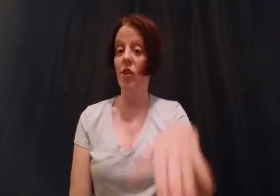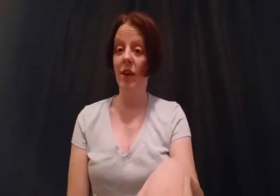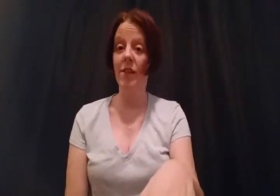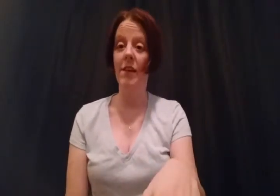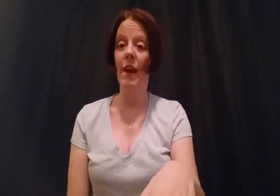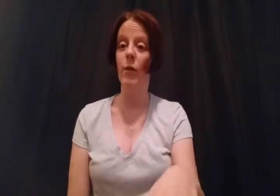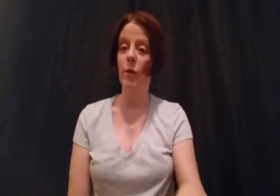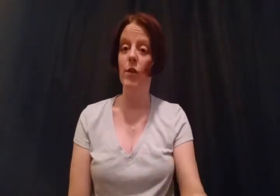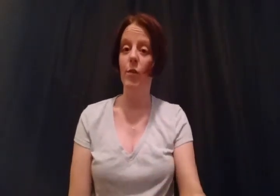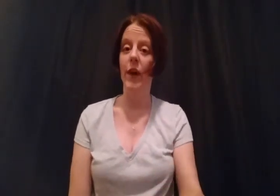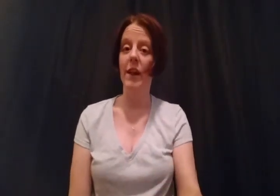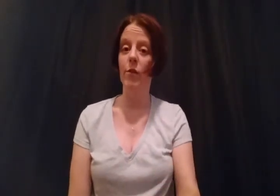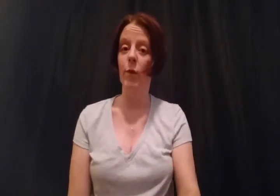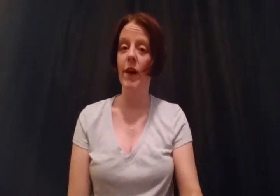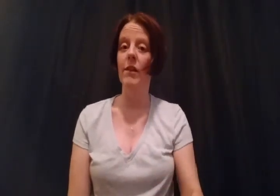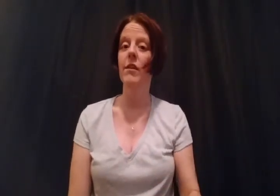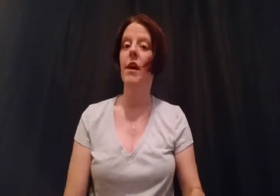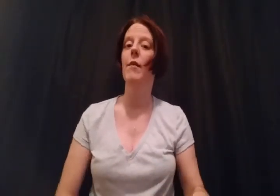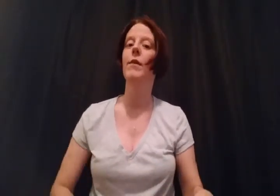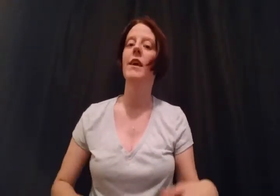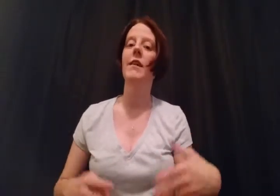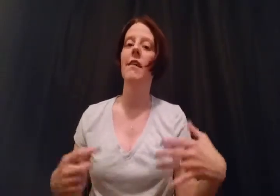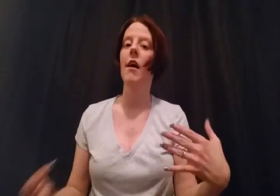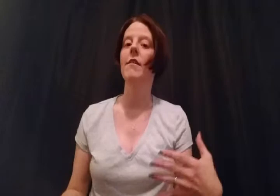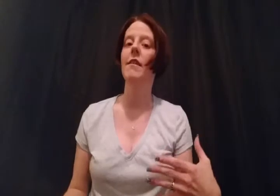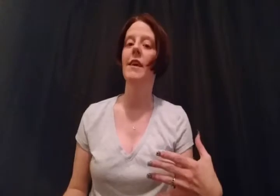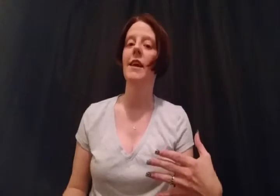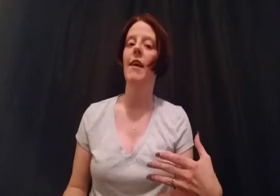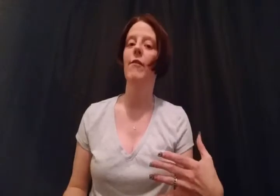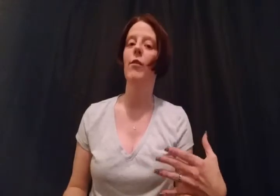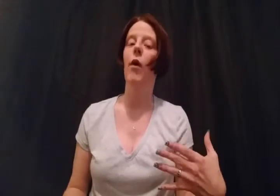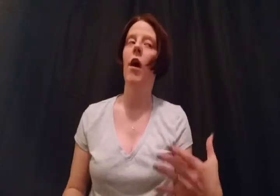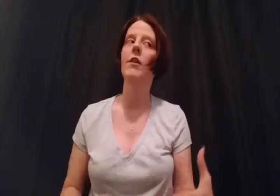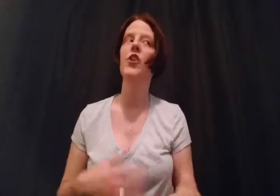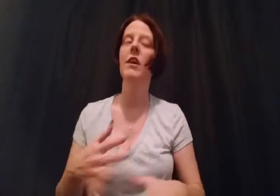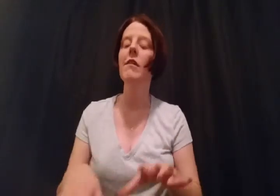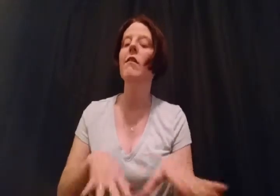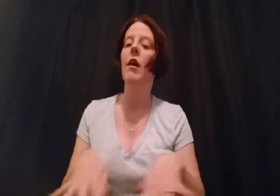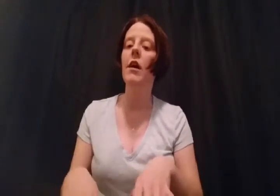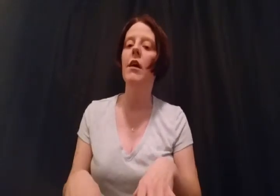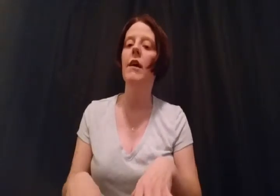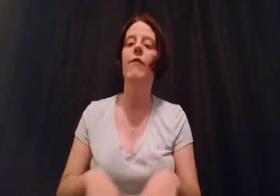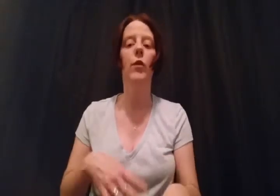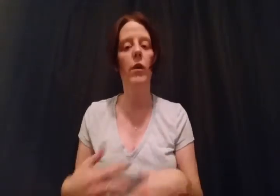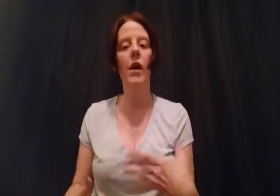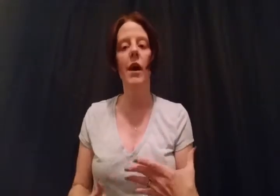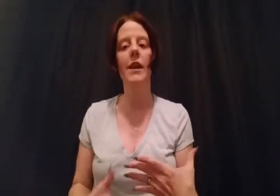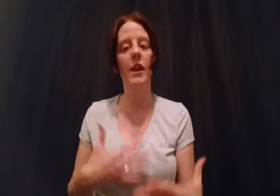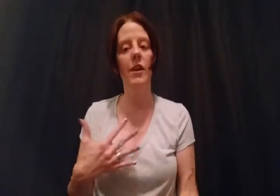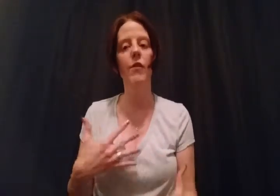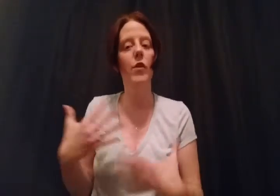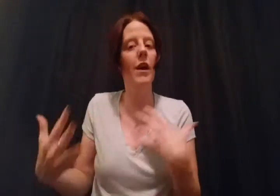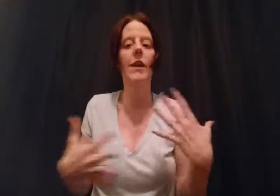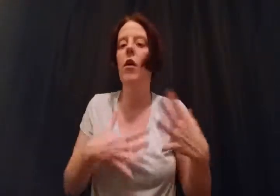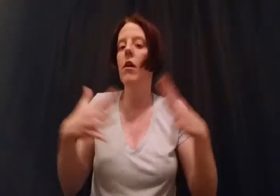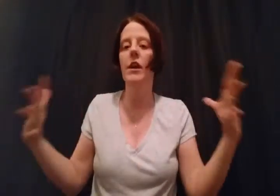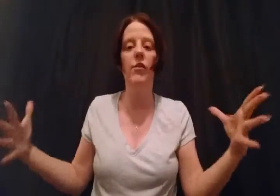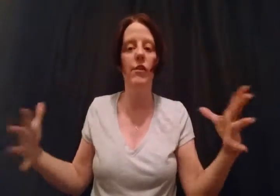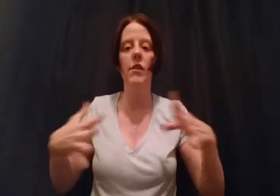suggest everyone do that as well. Um, because honestly, if you, chances are, if you're not, and if you're not at all interested